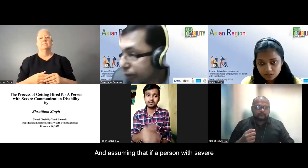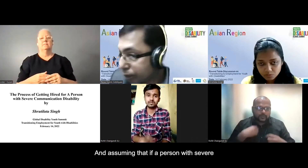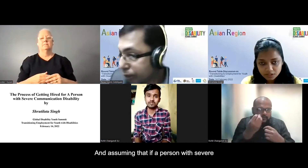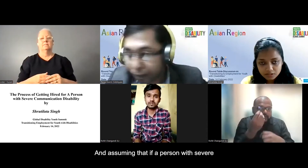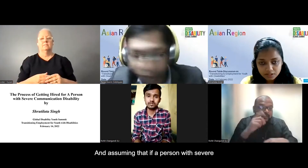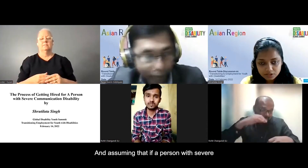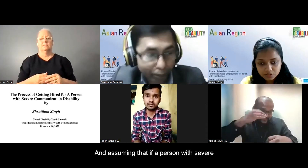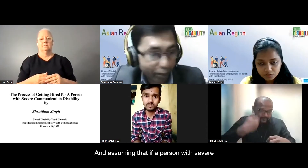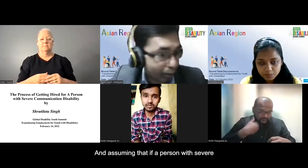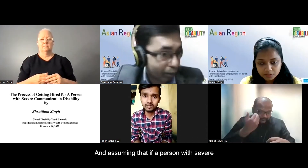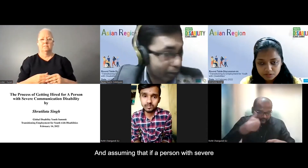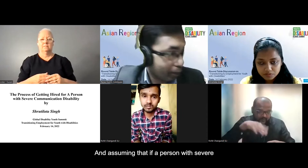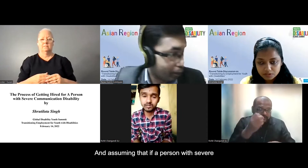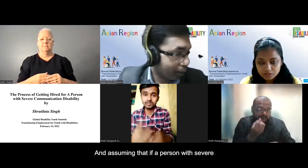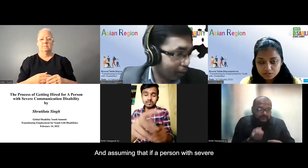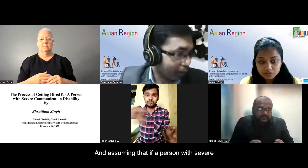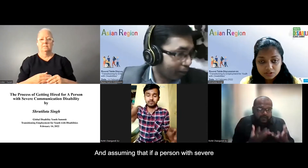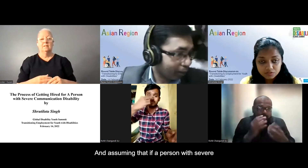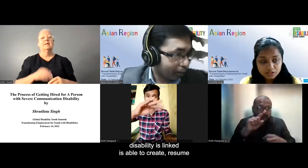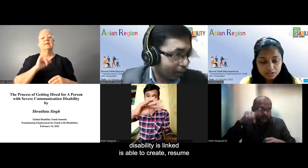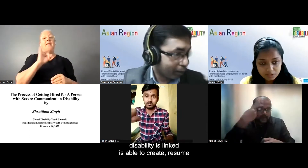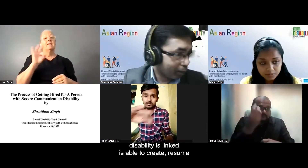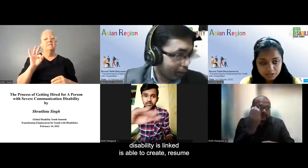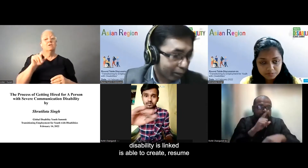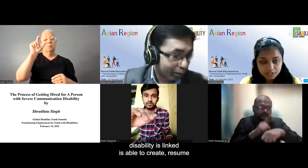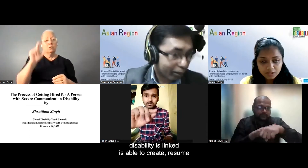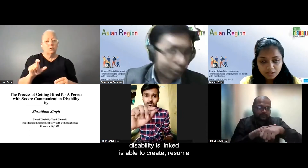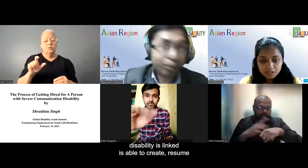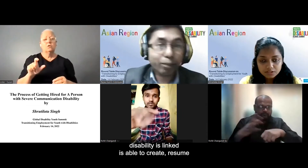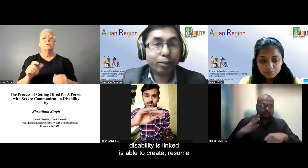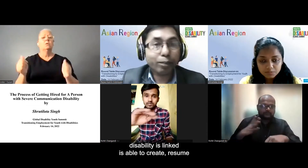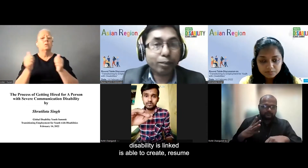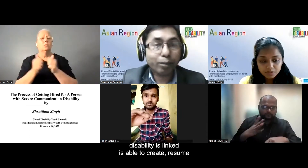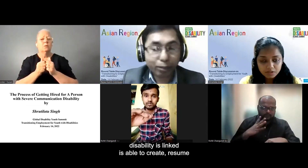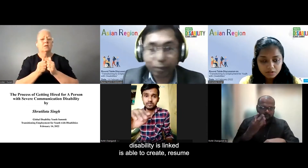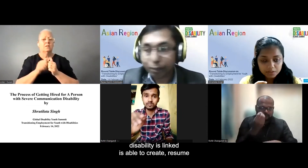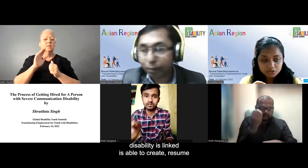assuming that if a person with a severe disability is